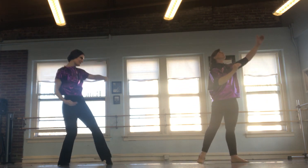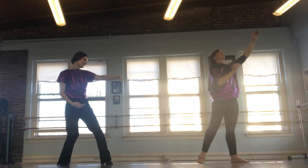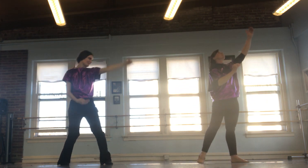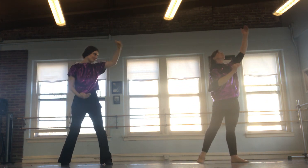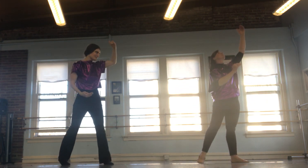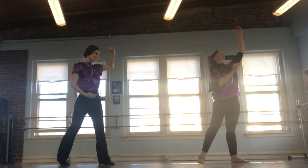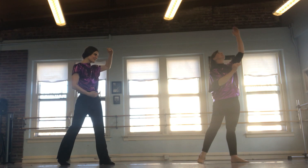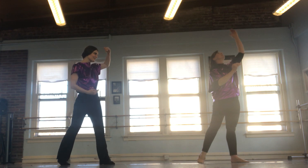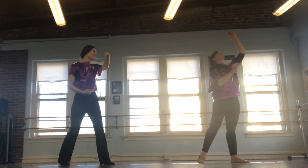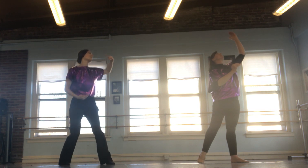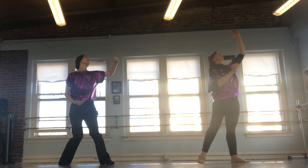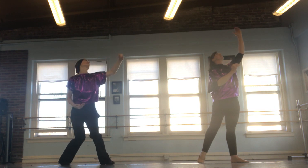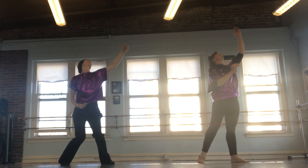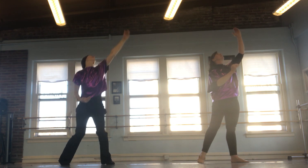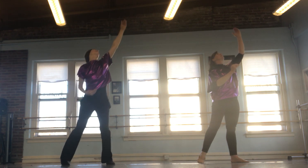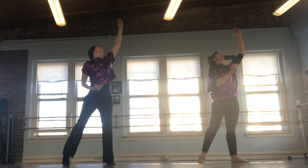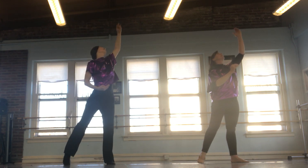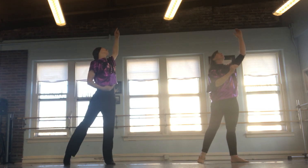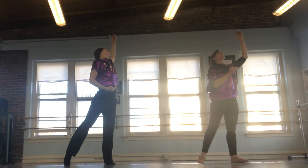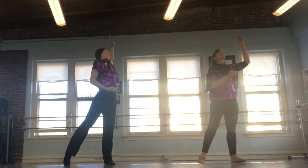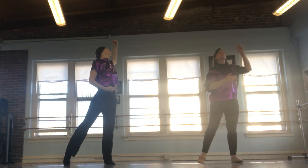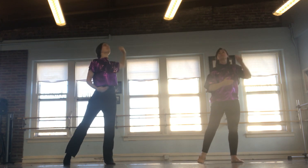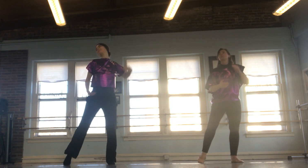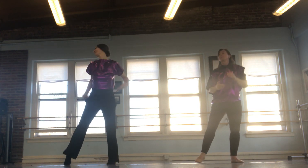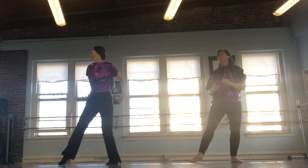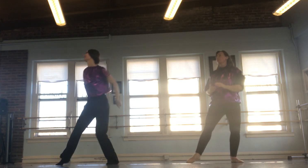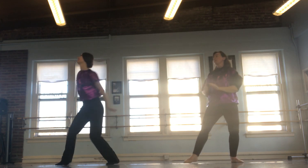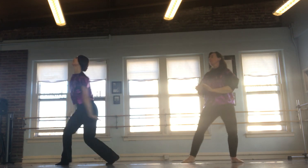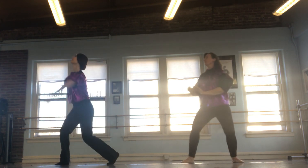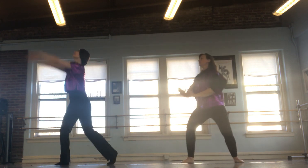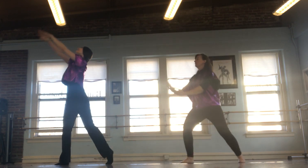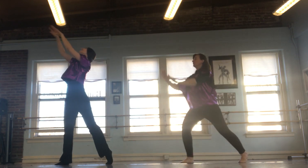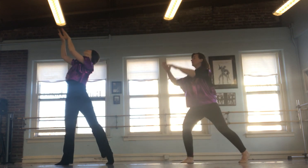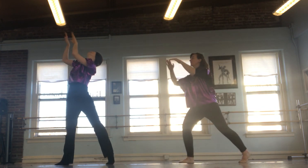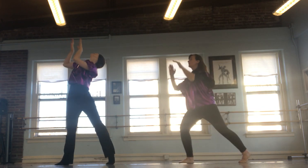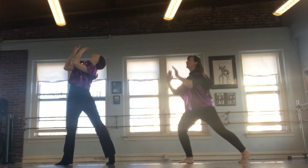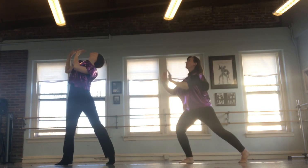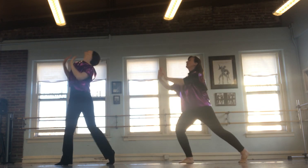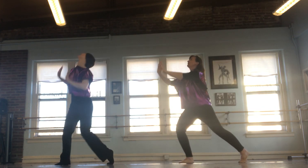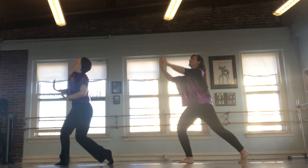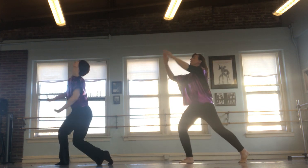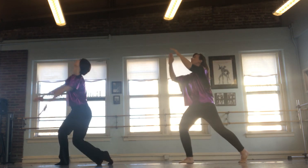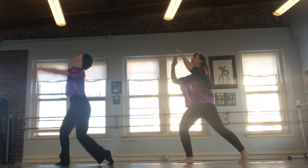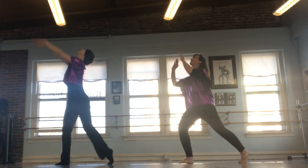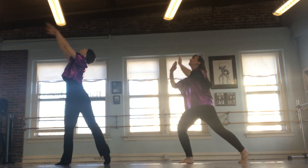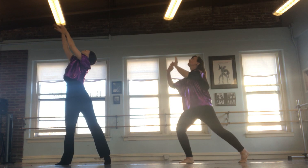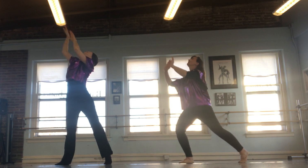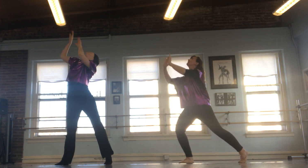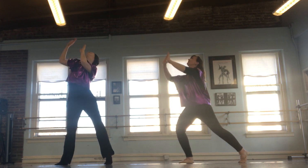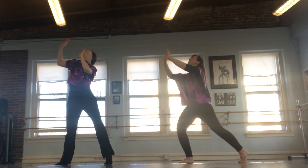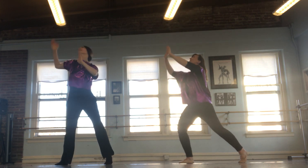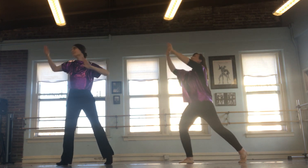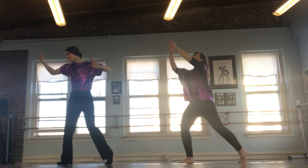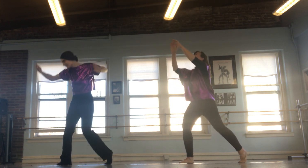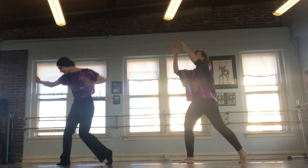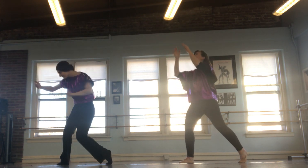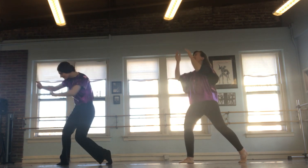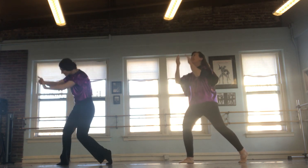always. And you are worthy of all